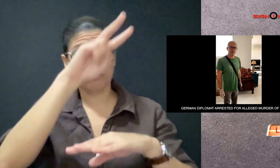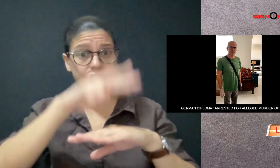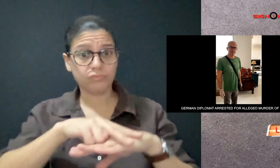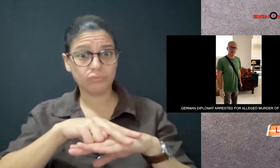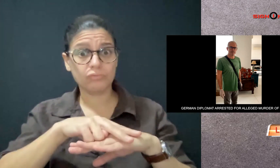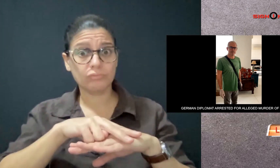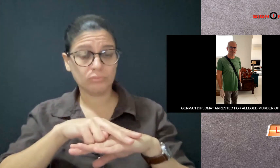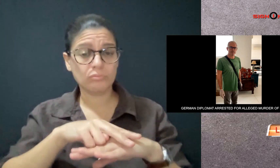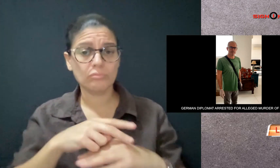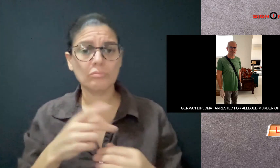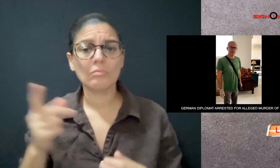and fell.